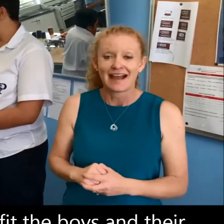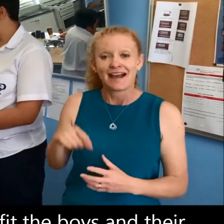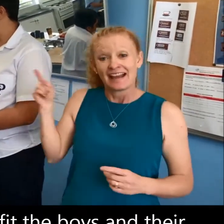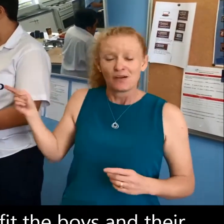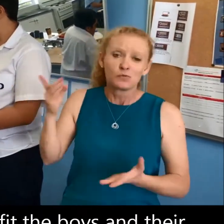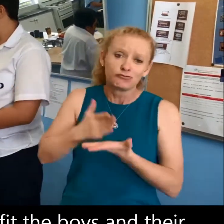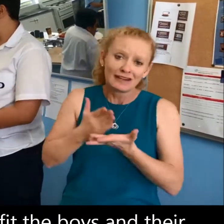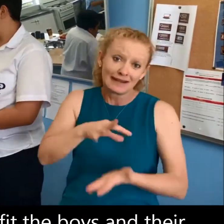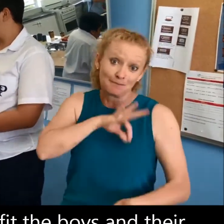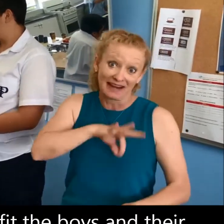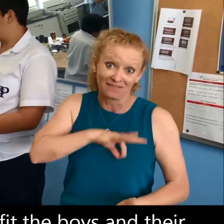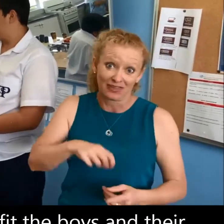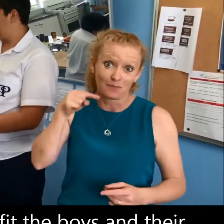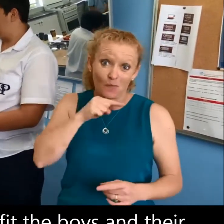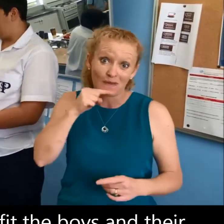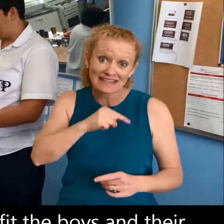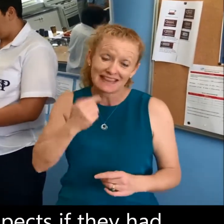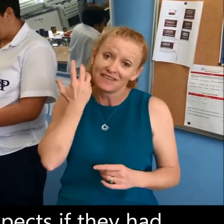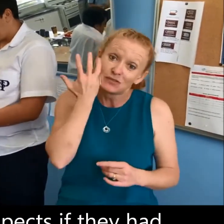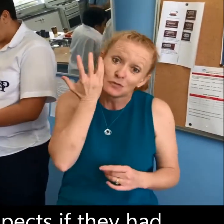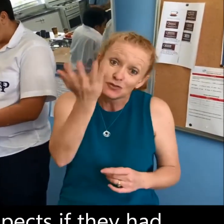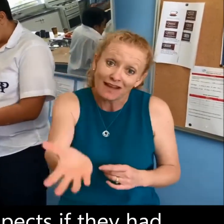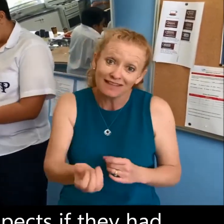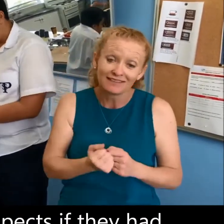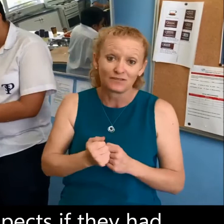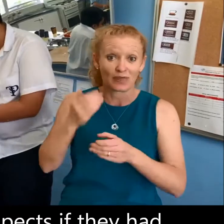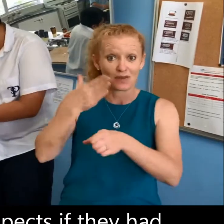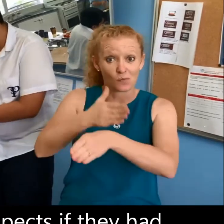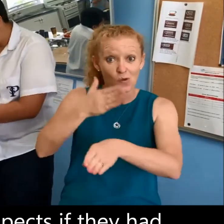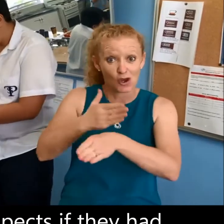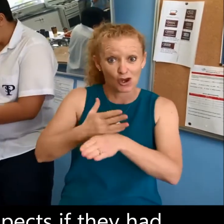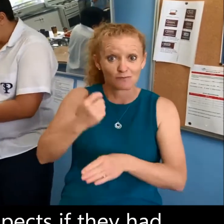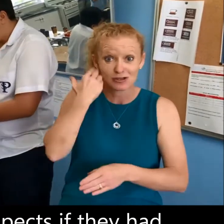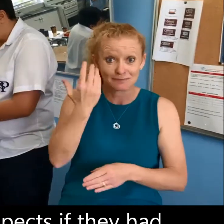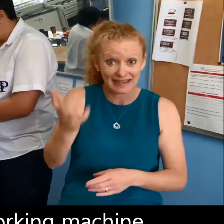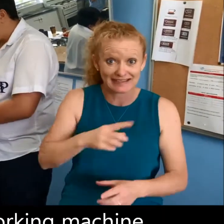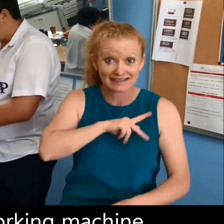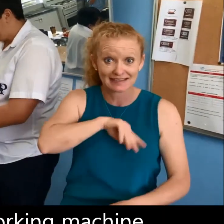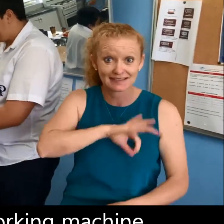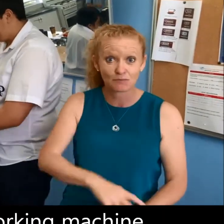It would really benefit the boys and their future work prospects if they had access to a working machine.